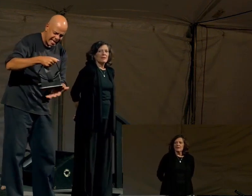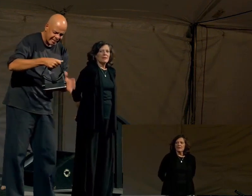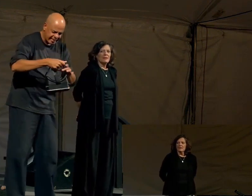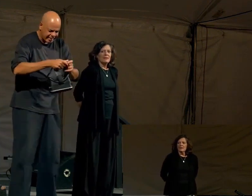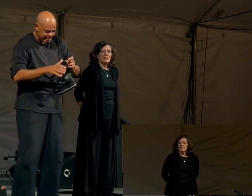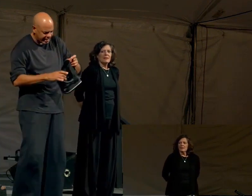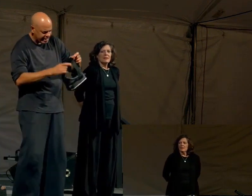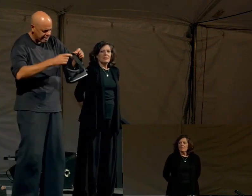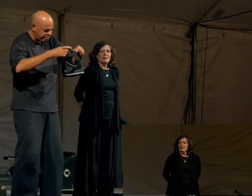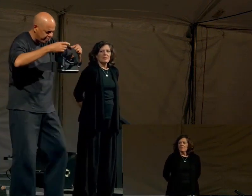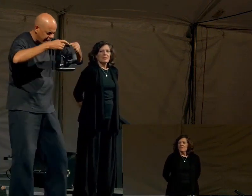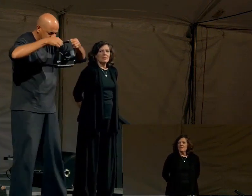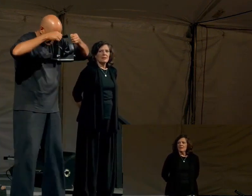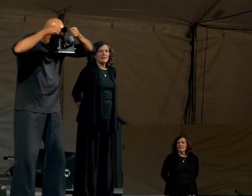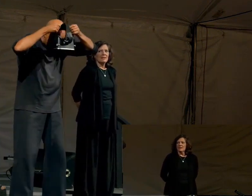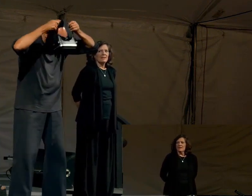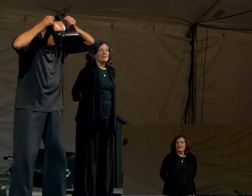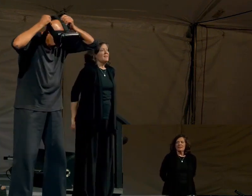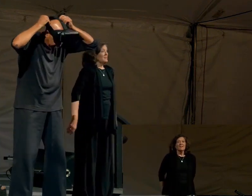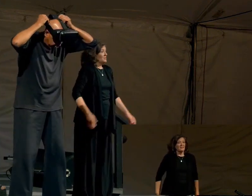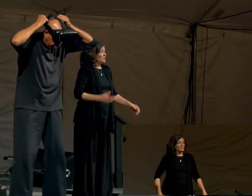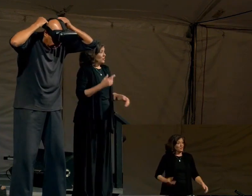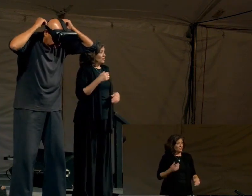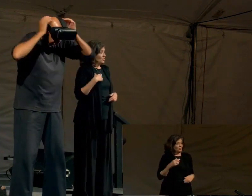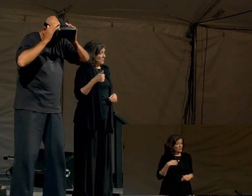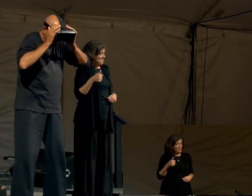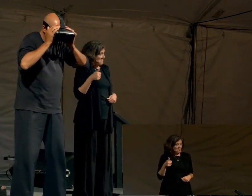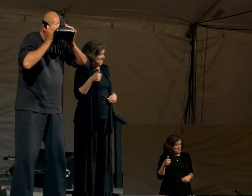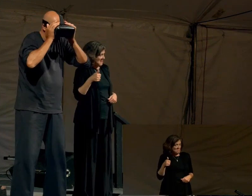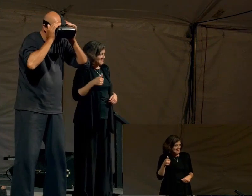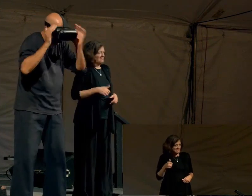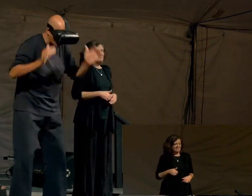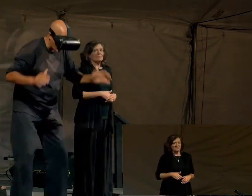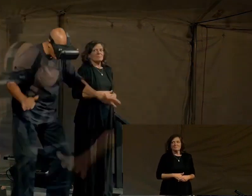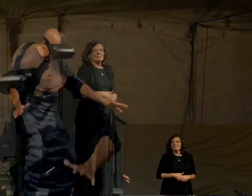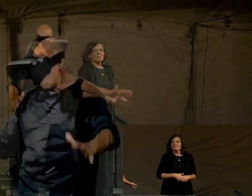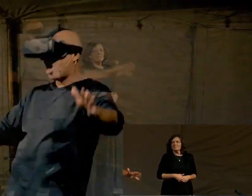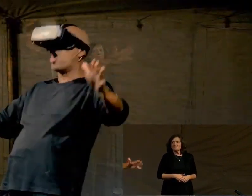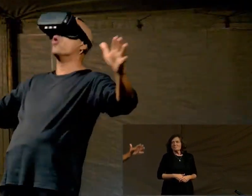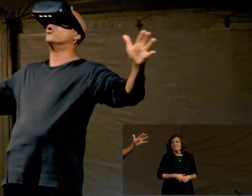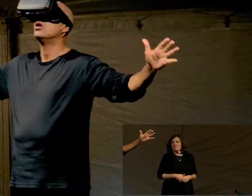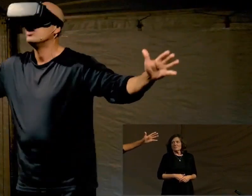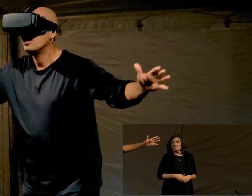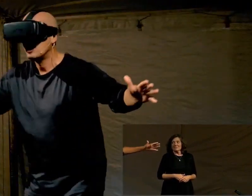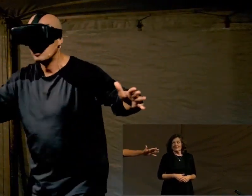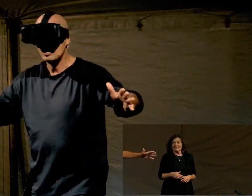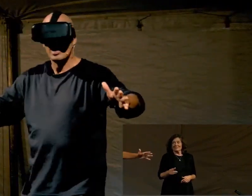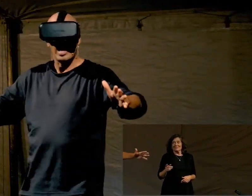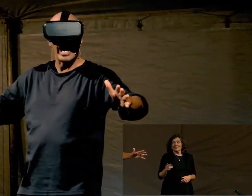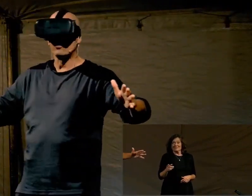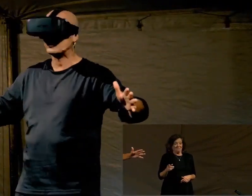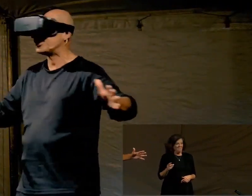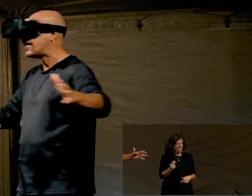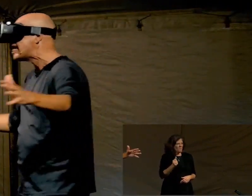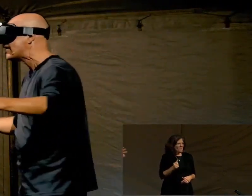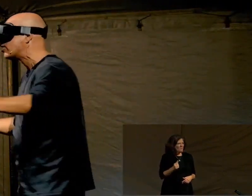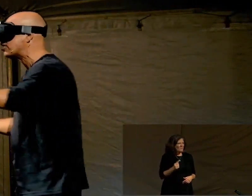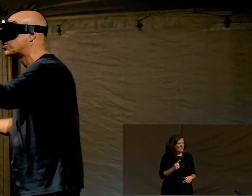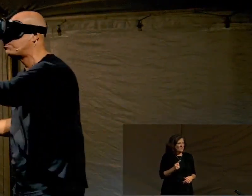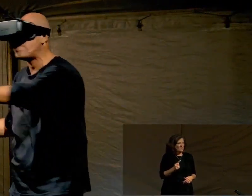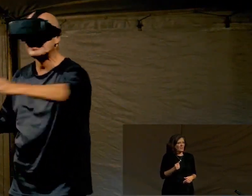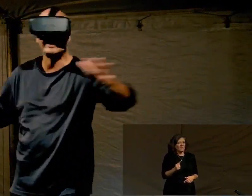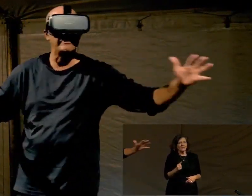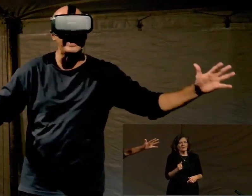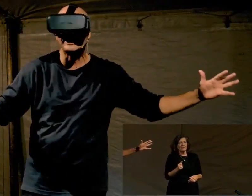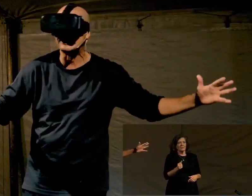and he pressed the button, and I put this on. And right away, whoa, I was standing